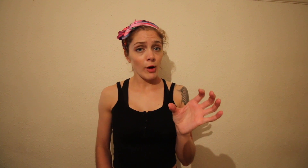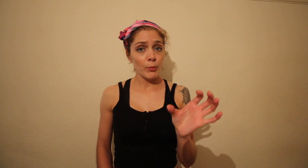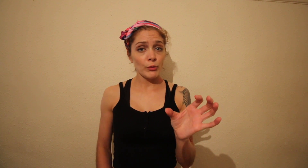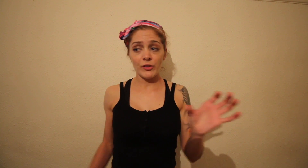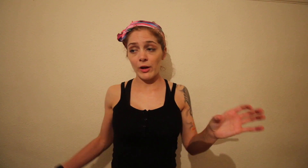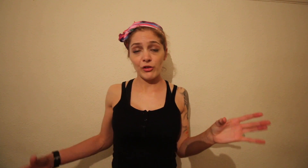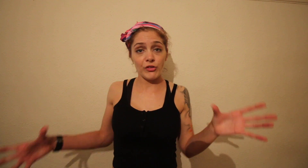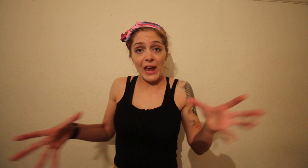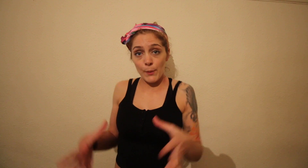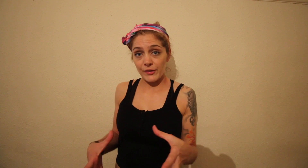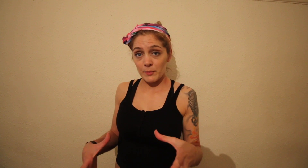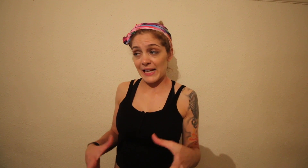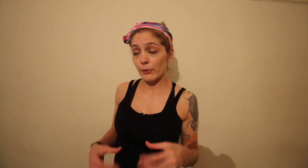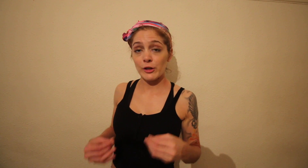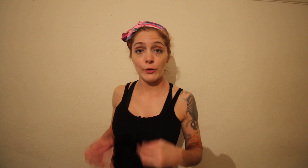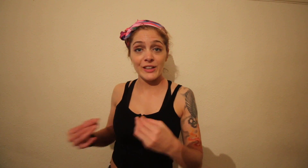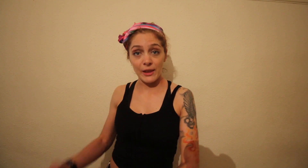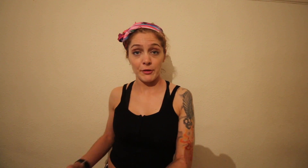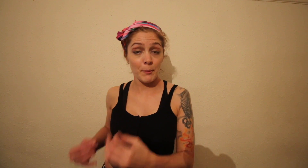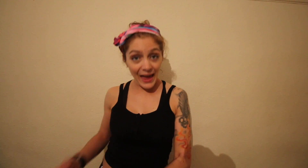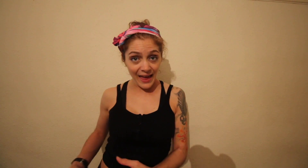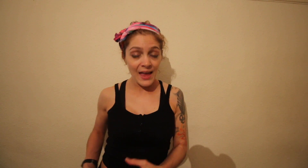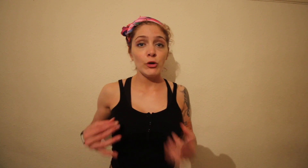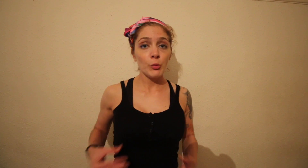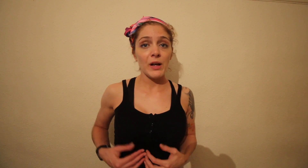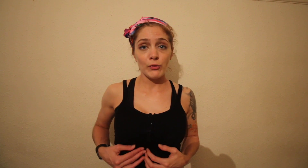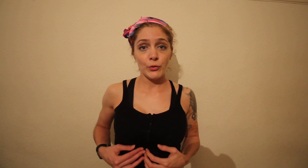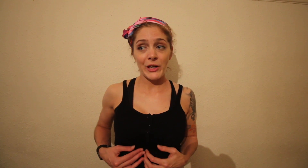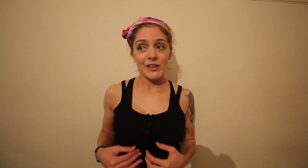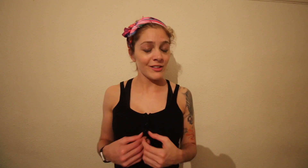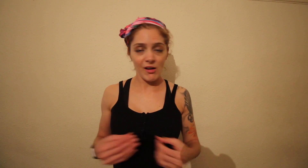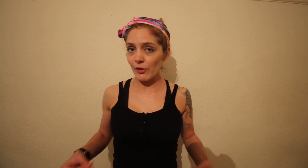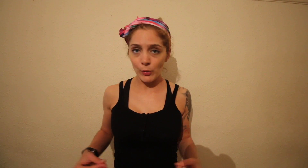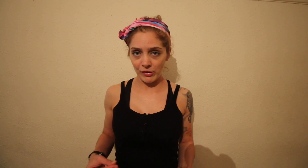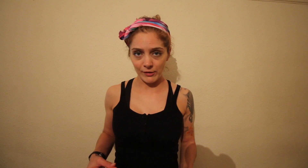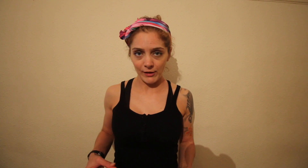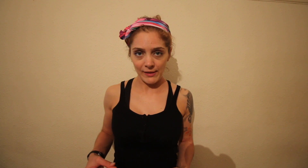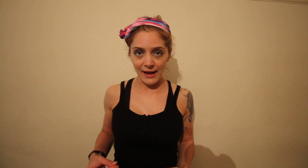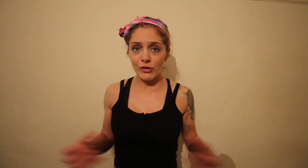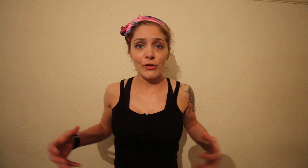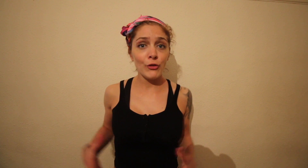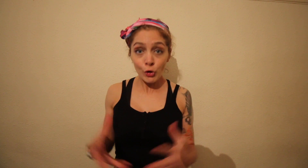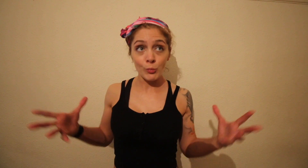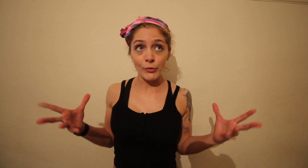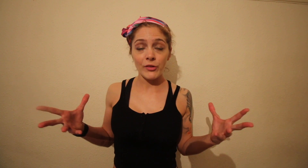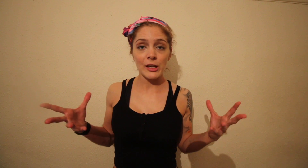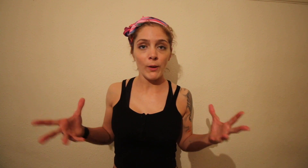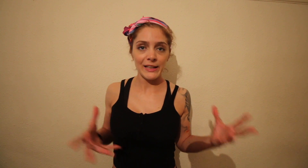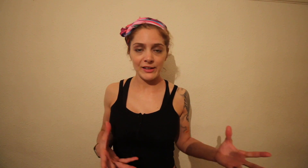example decide to share with somebody else and go together as a pair and your personal trainer doesn't ask questions like that, just assumes that you are eating